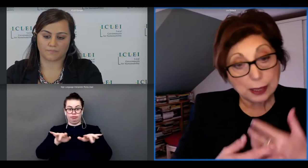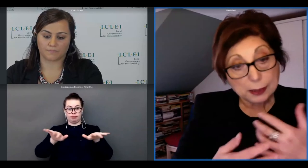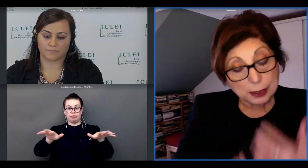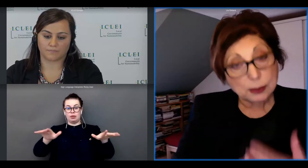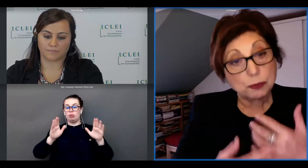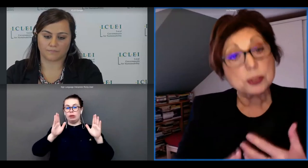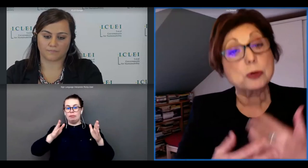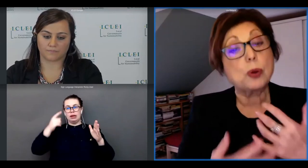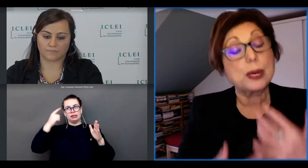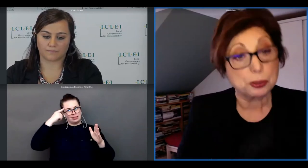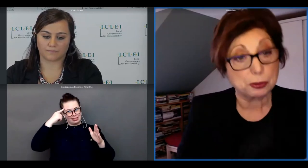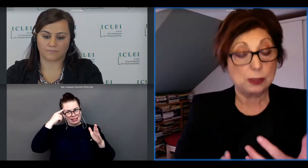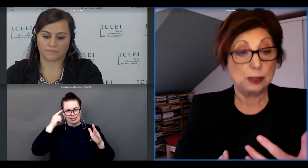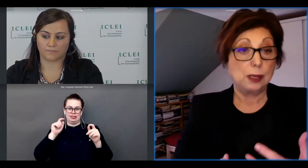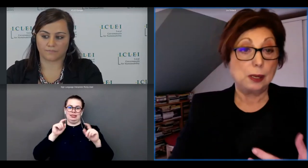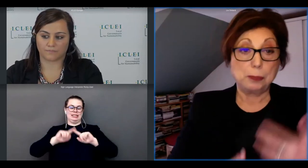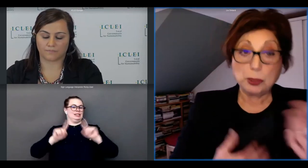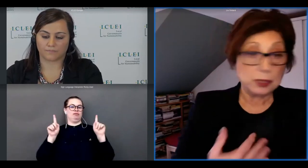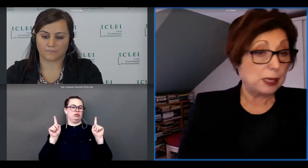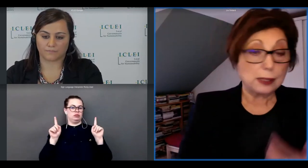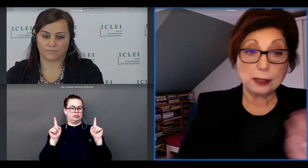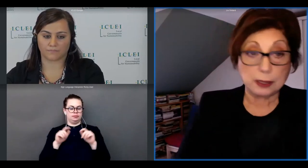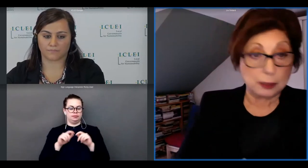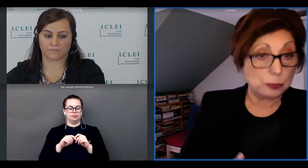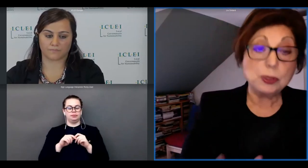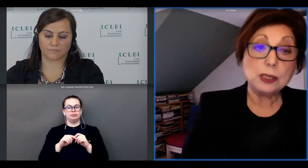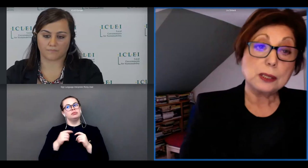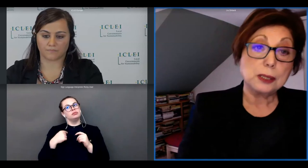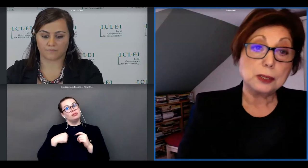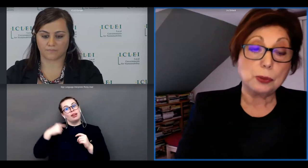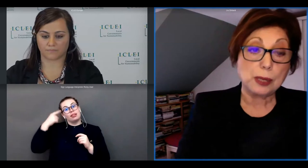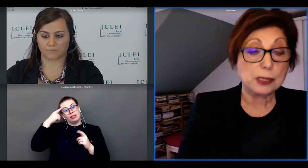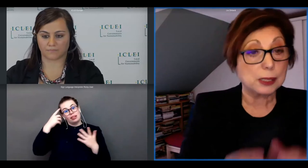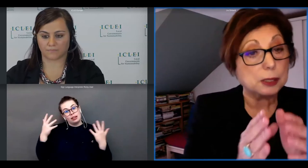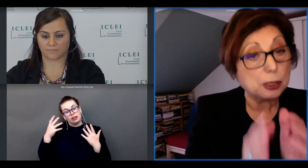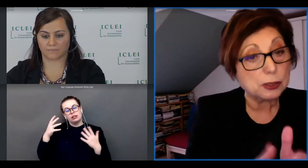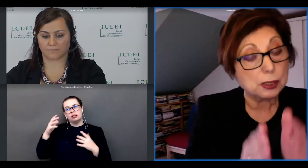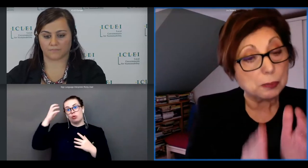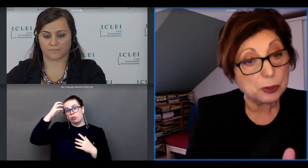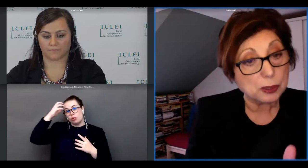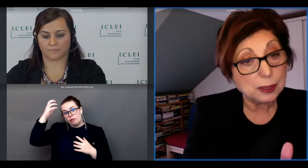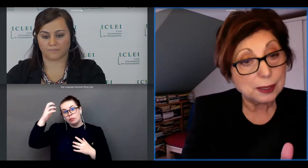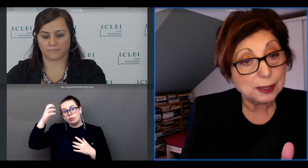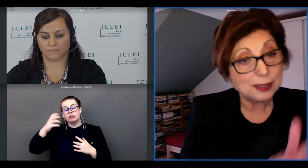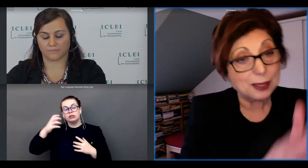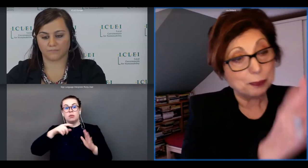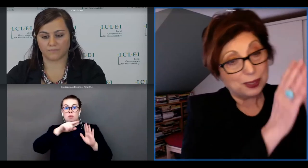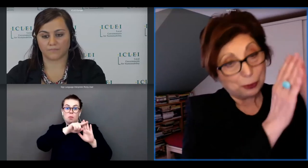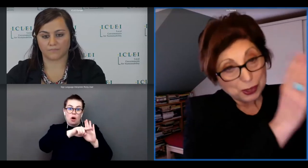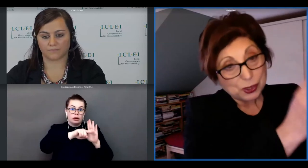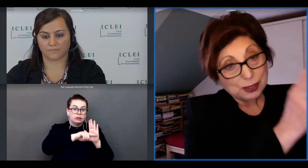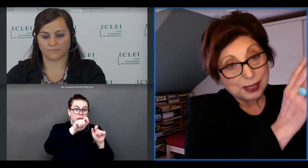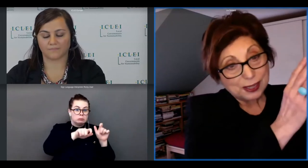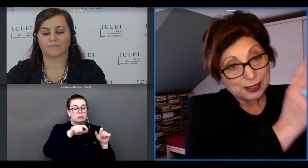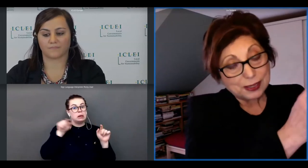and i think the first question policy makers and communities need to ask is not anymore the the